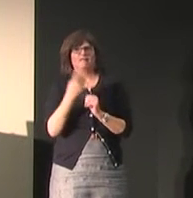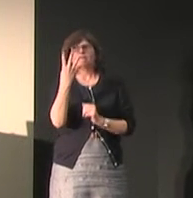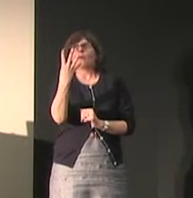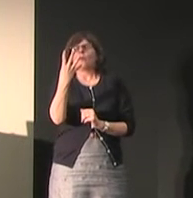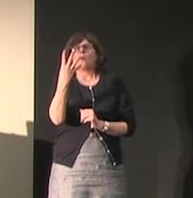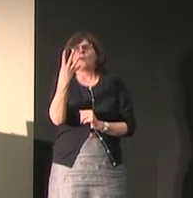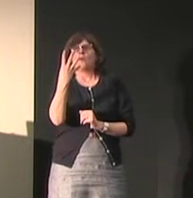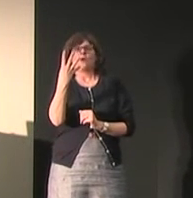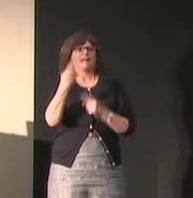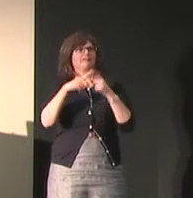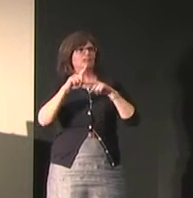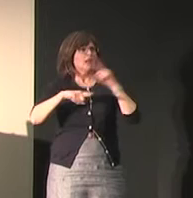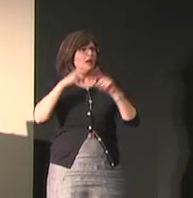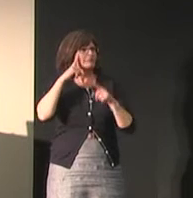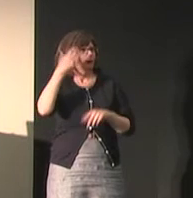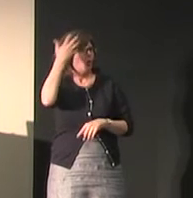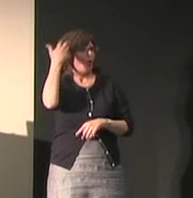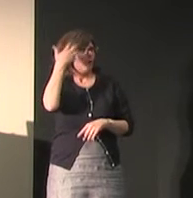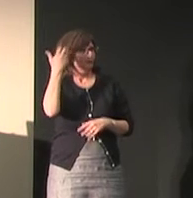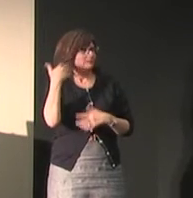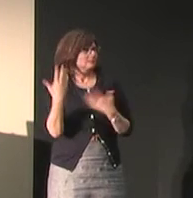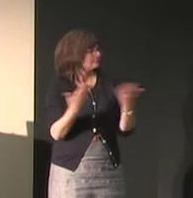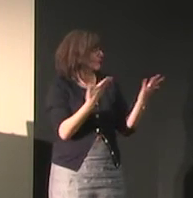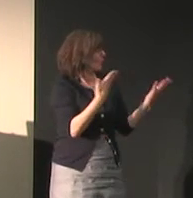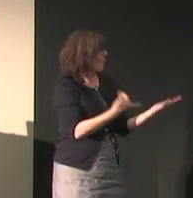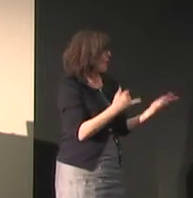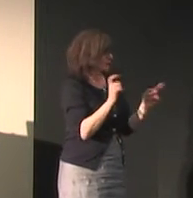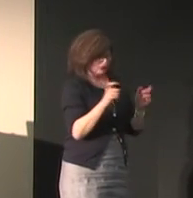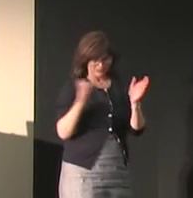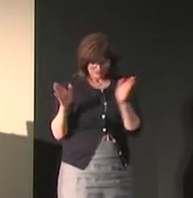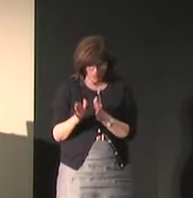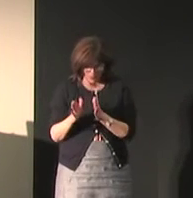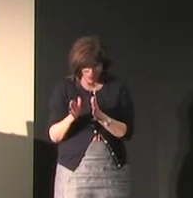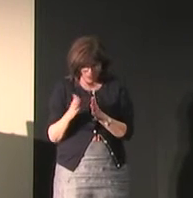hundred users they have four variations for the same sign why do you think that is?